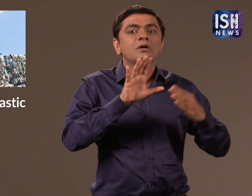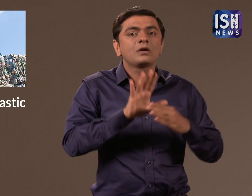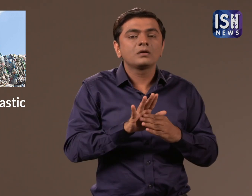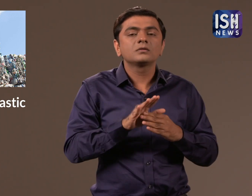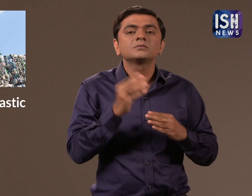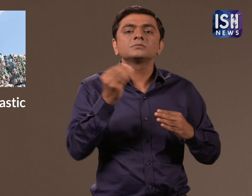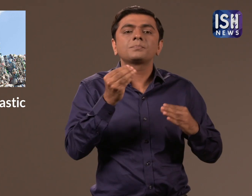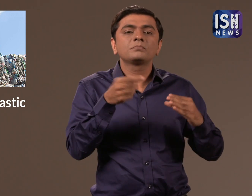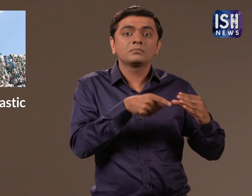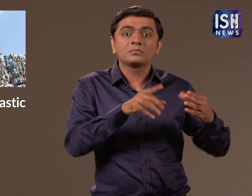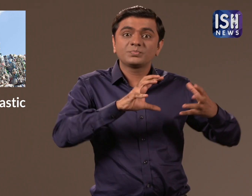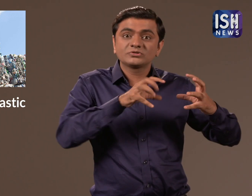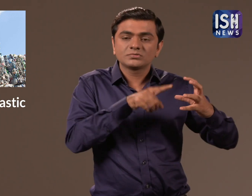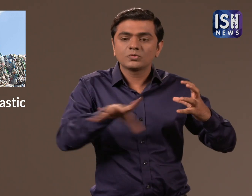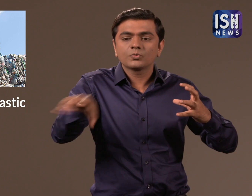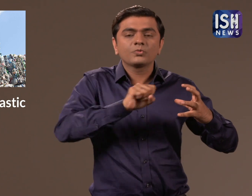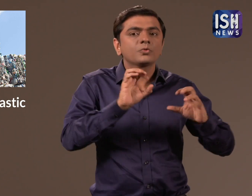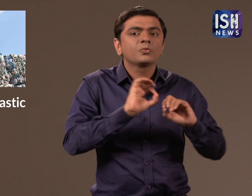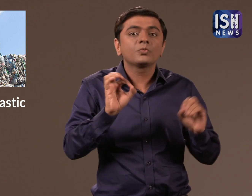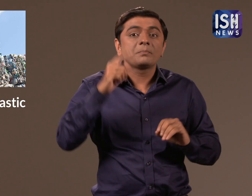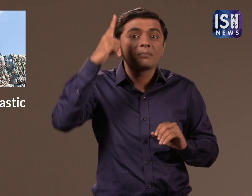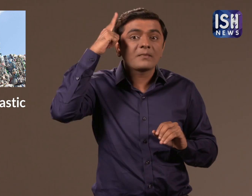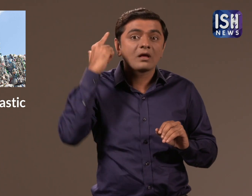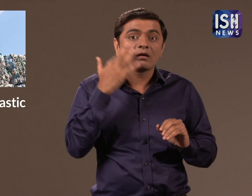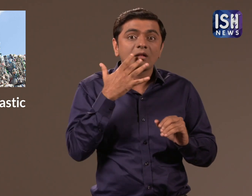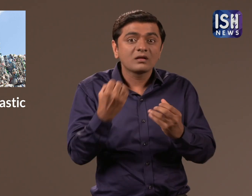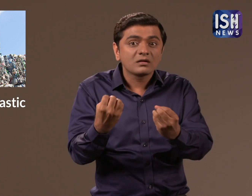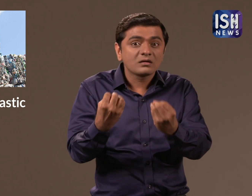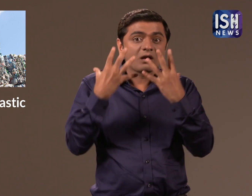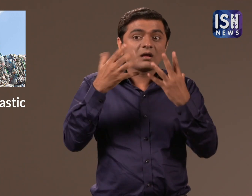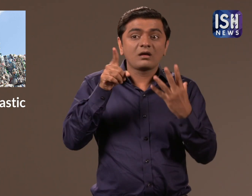Sometimes because of the black color of the plastic, the machine is not able to detect it.